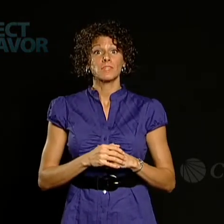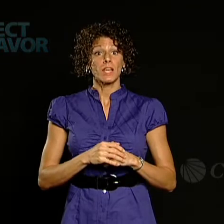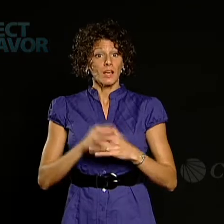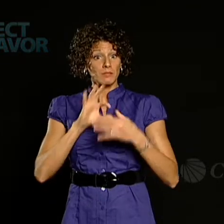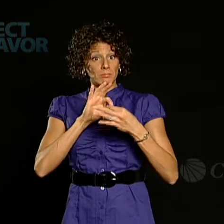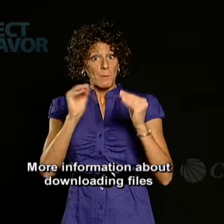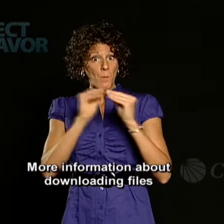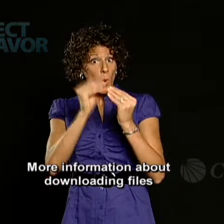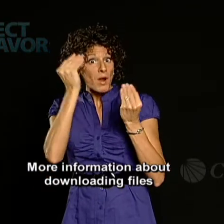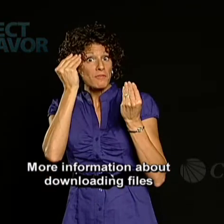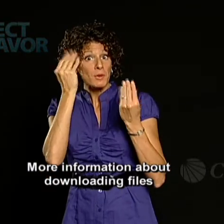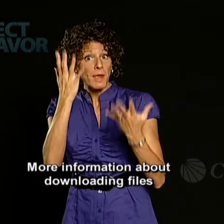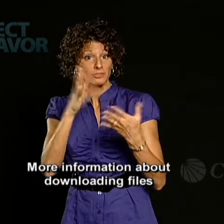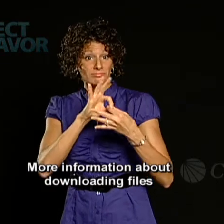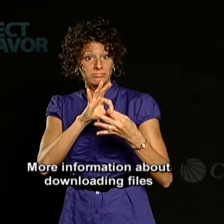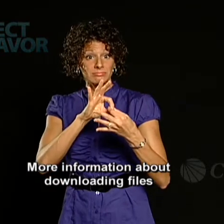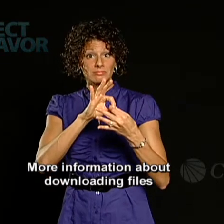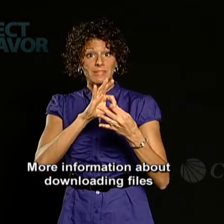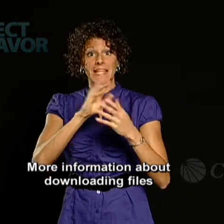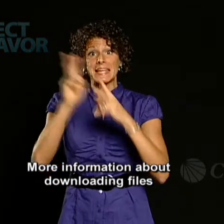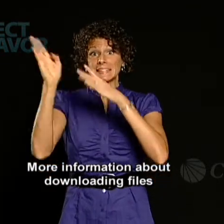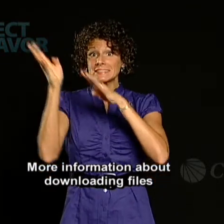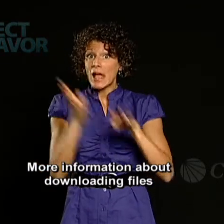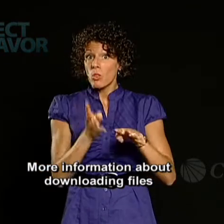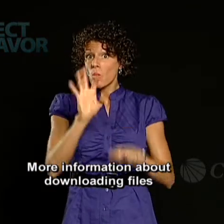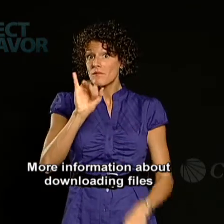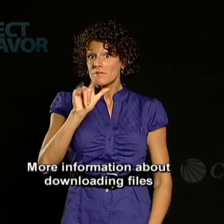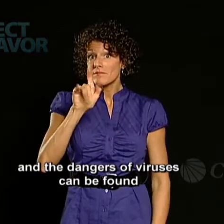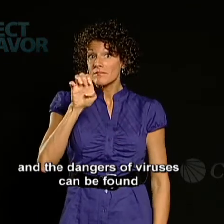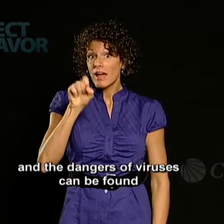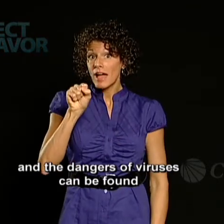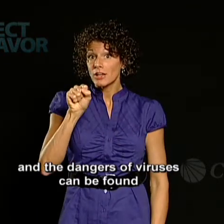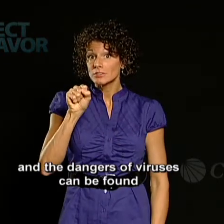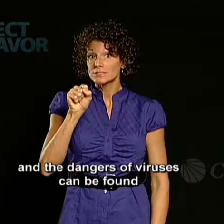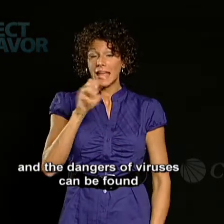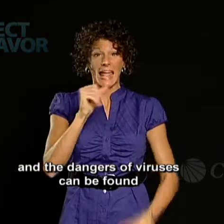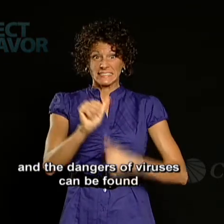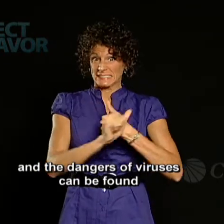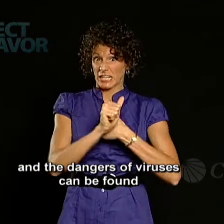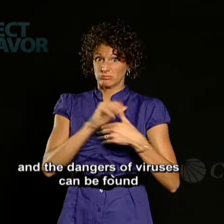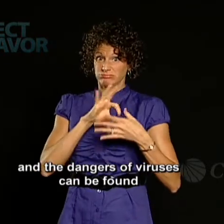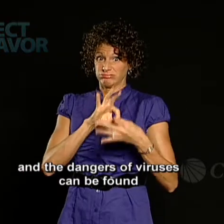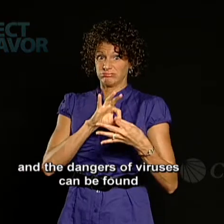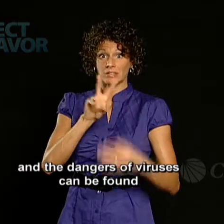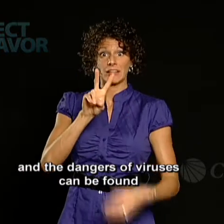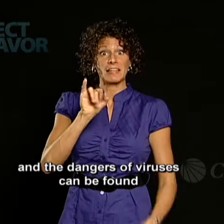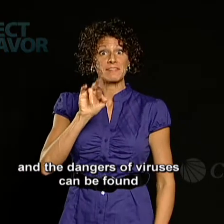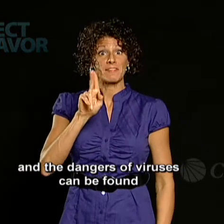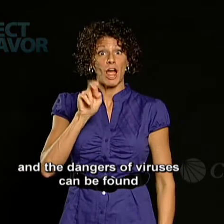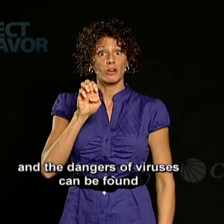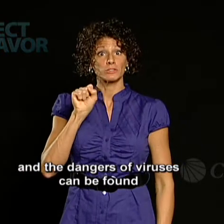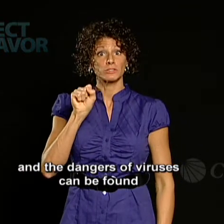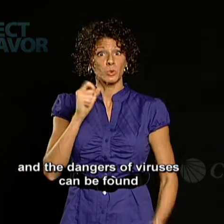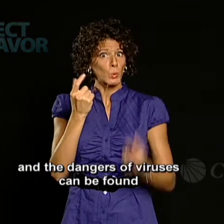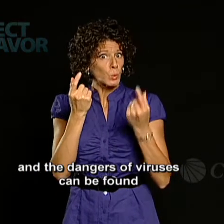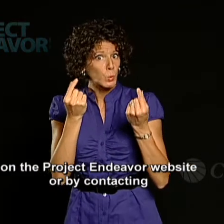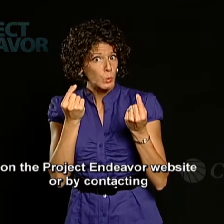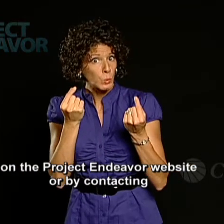More information about downloading files and the dangers of viruses can be found on the Project Endeavor